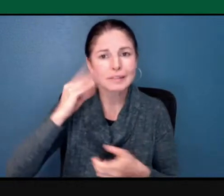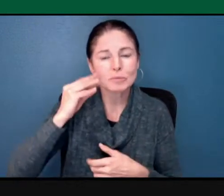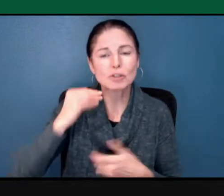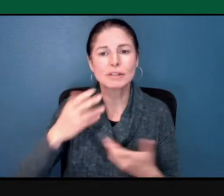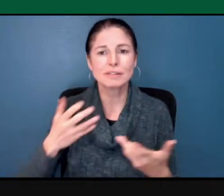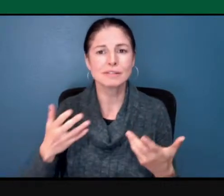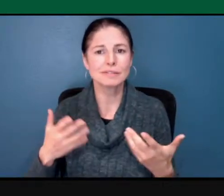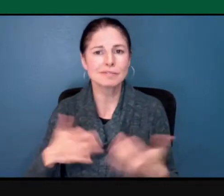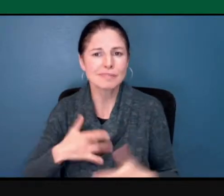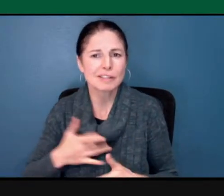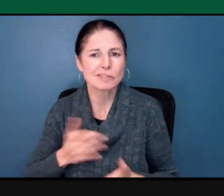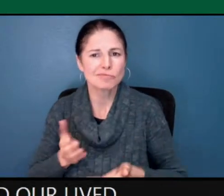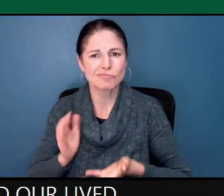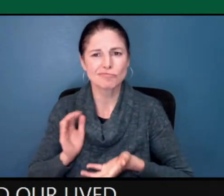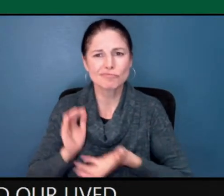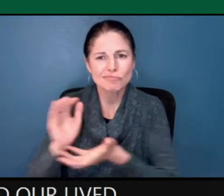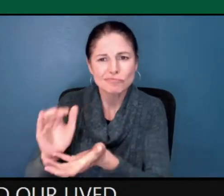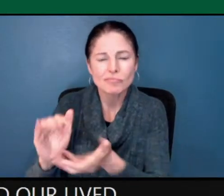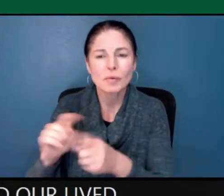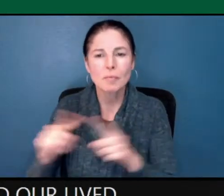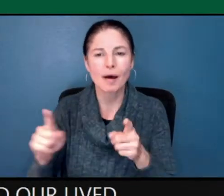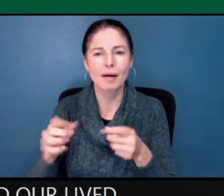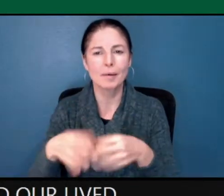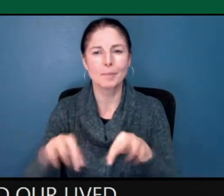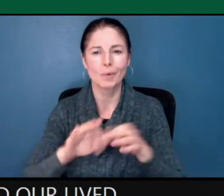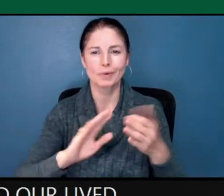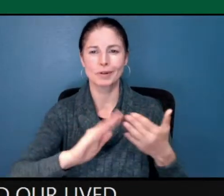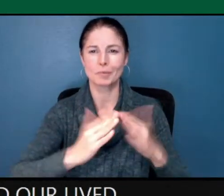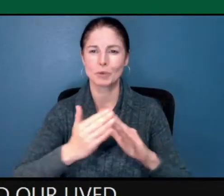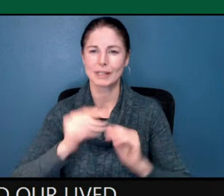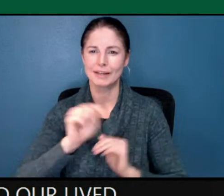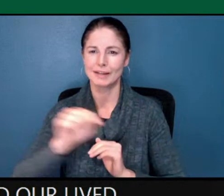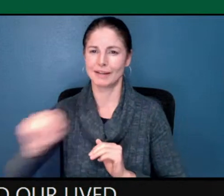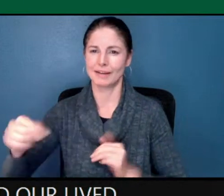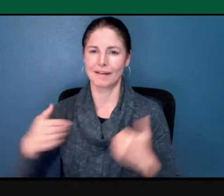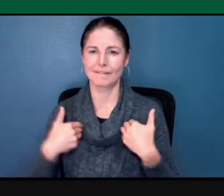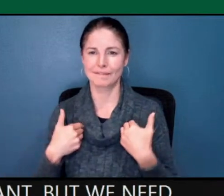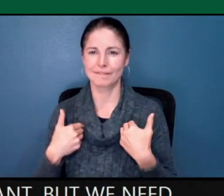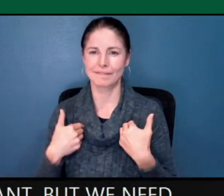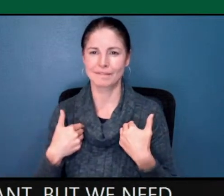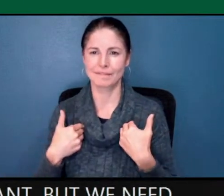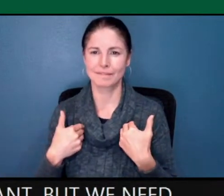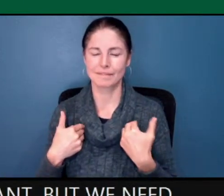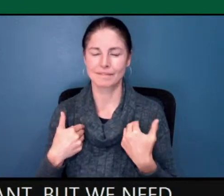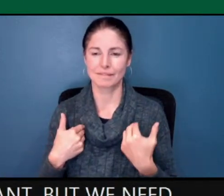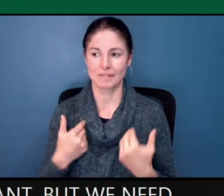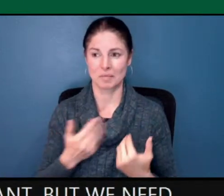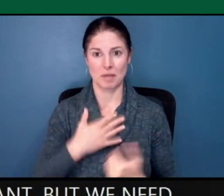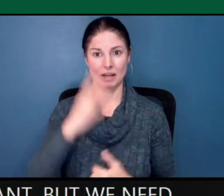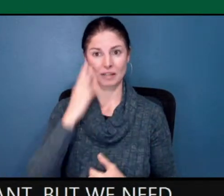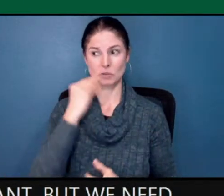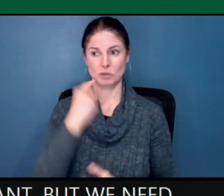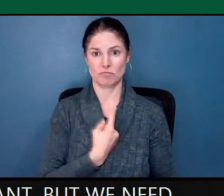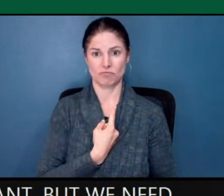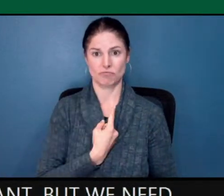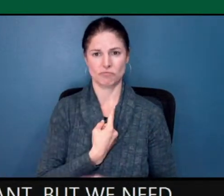But we need to have community and understand that our experiences are not in isolation and that through our connections